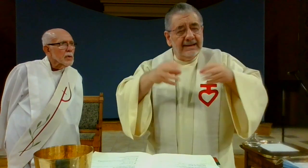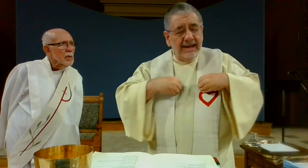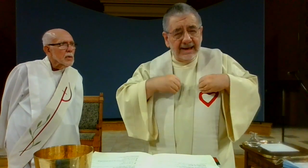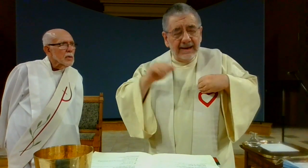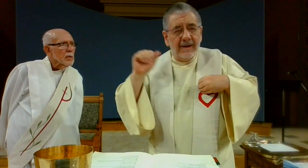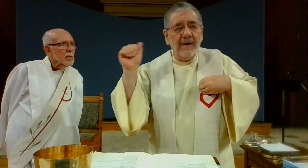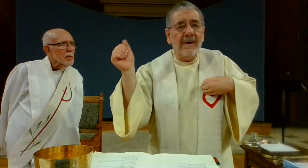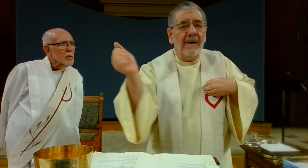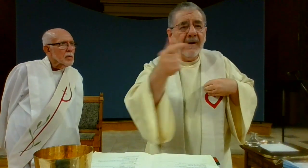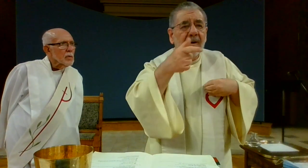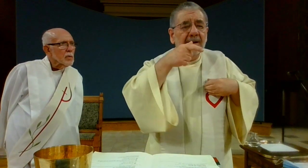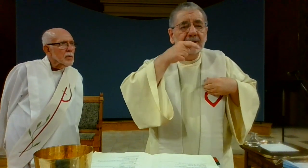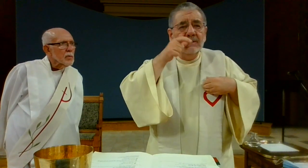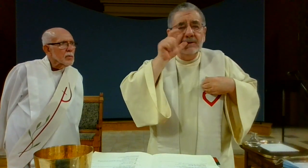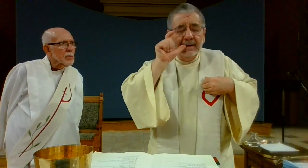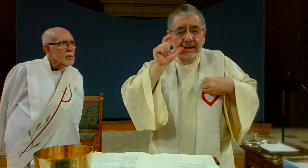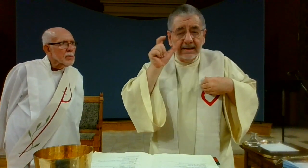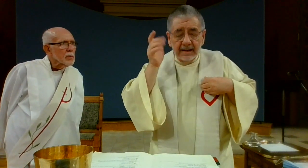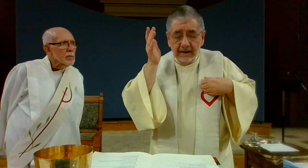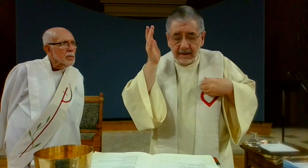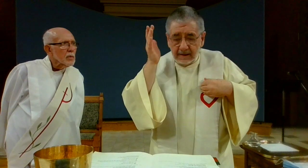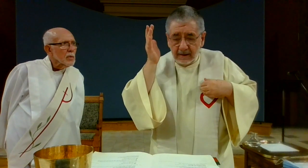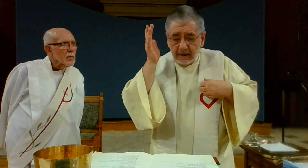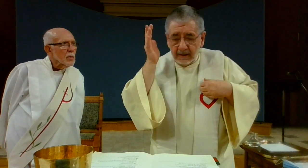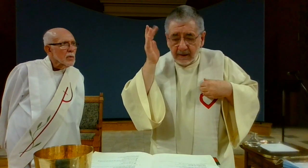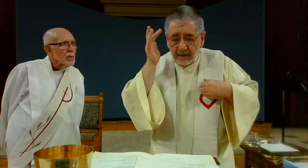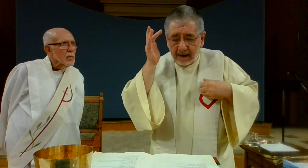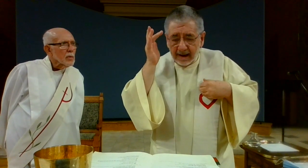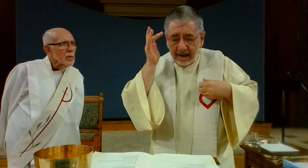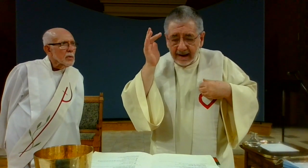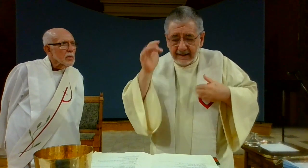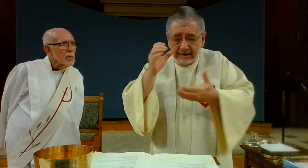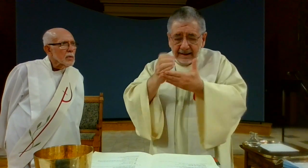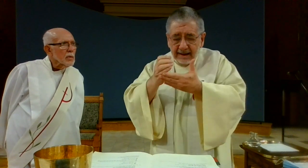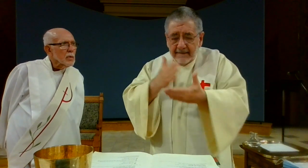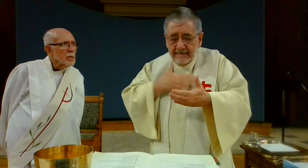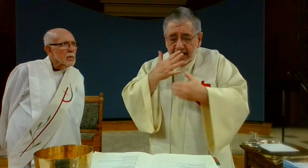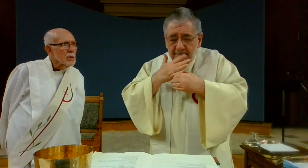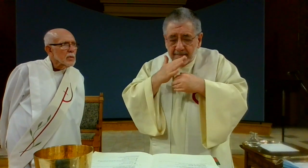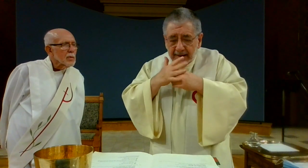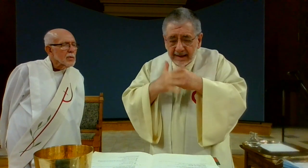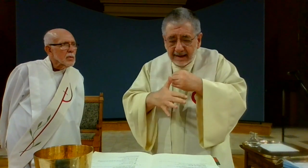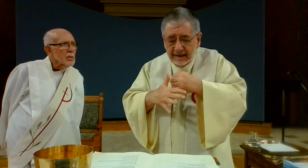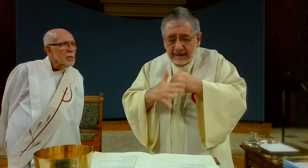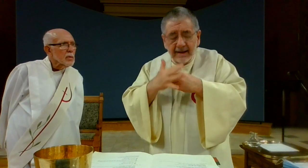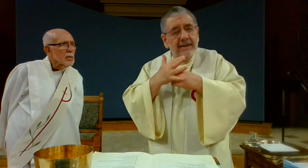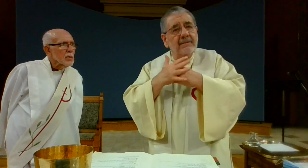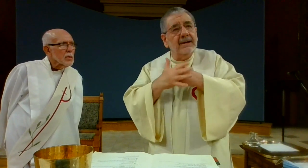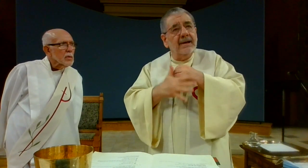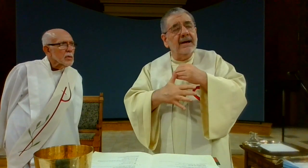take this all of you and drink from it for this for the chalice of my blood the